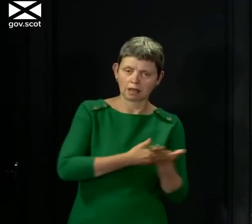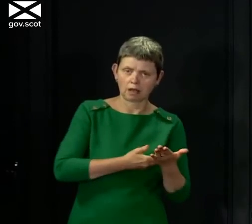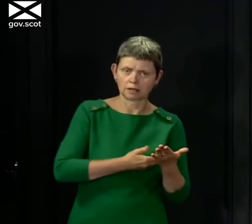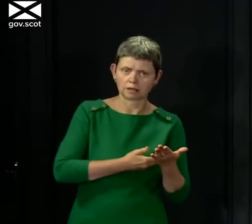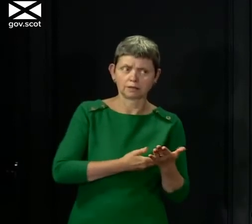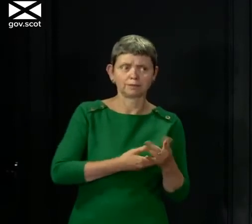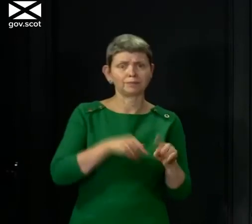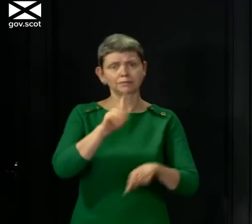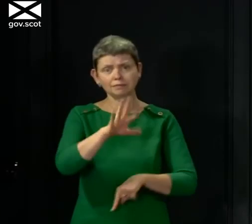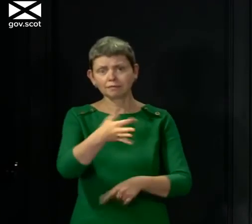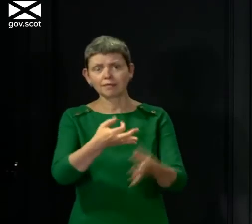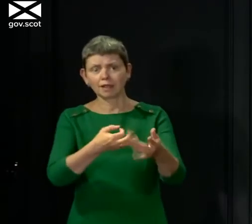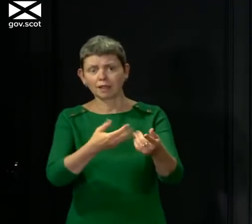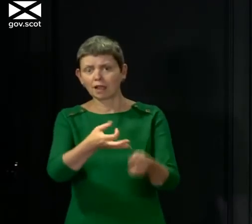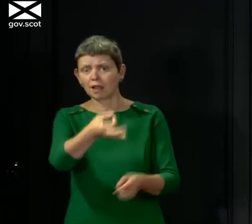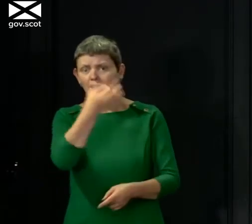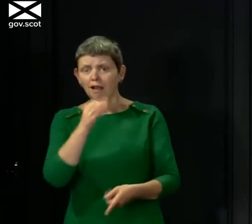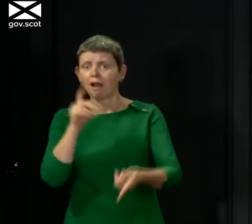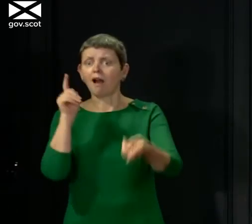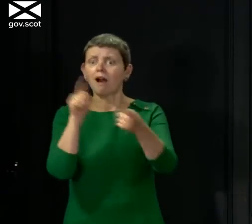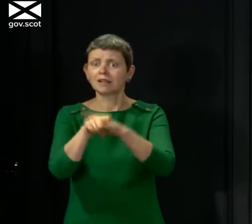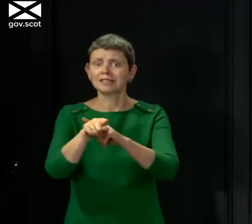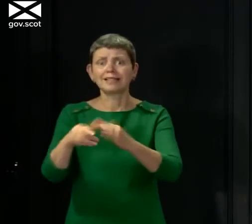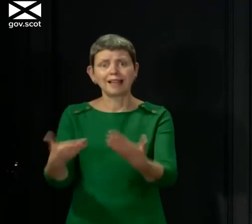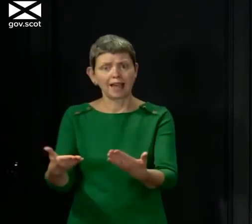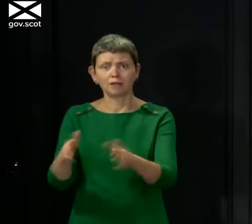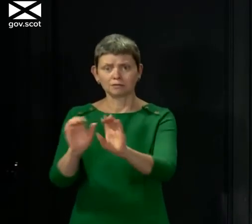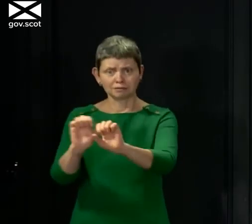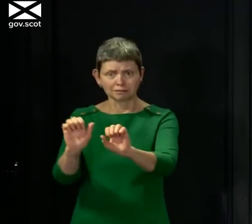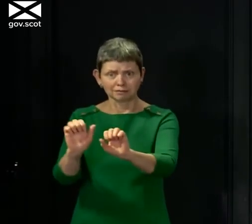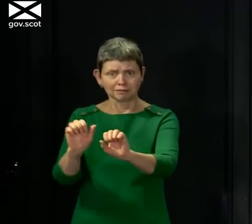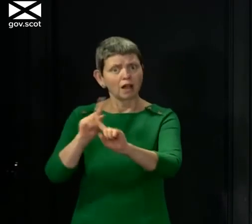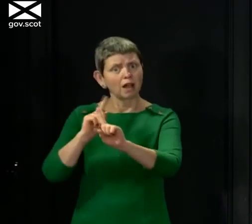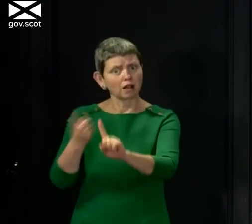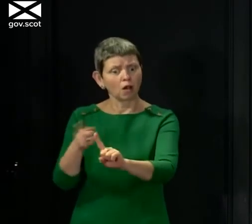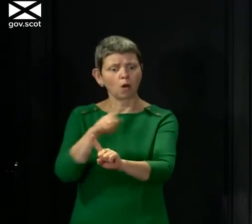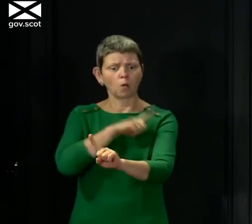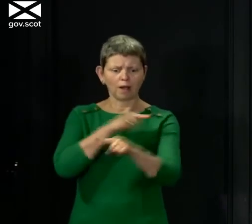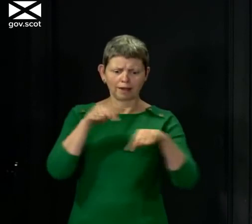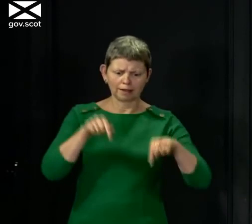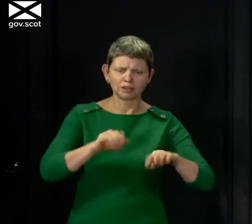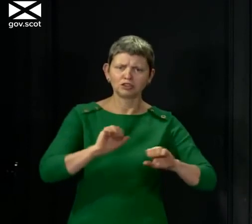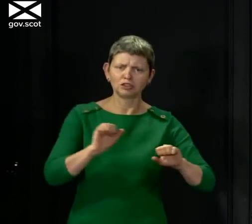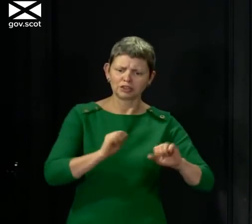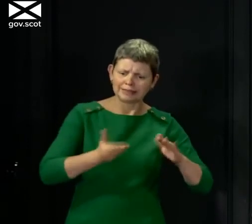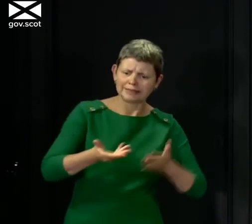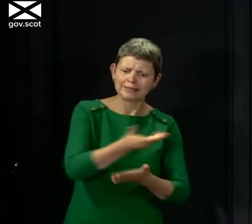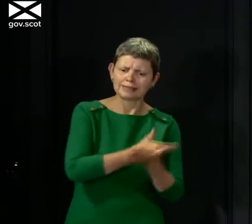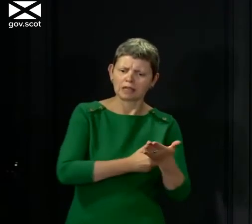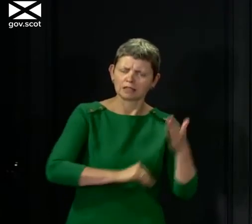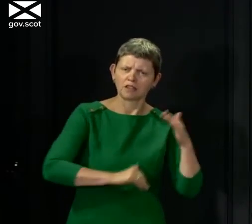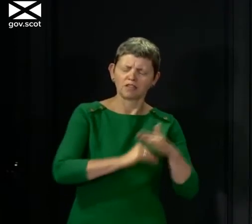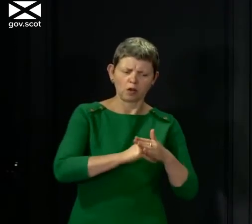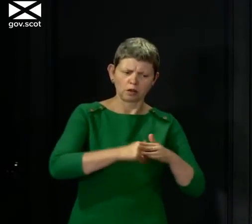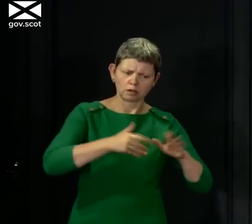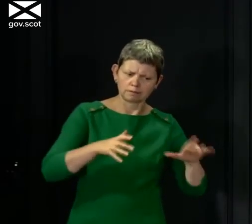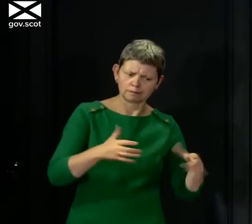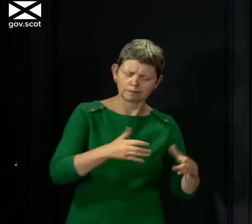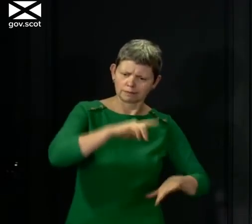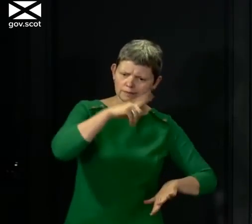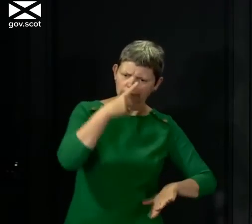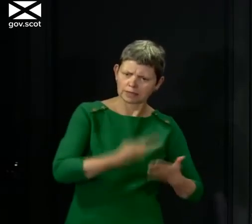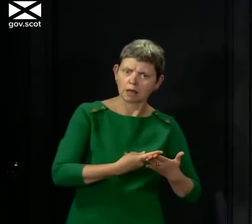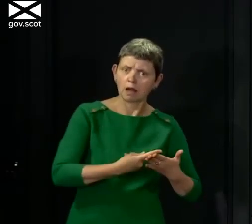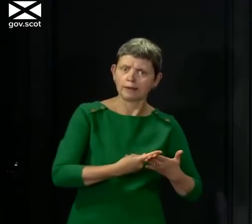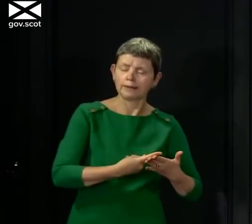these questions now before we've considered in full all of the issues so we'll set out if this is the road we go down we'll set out all of this in